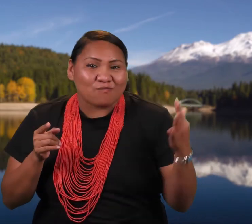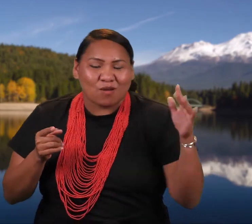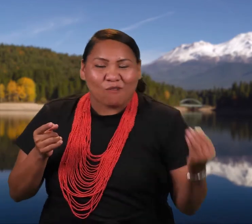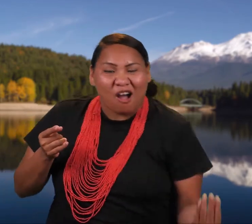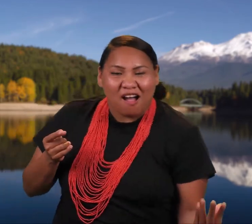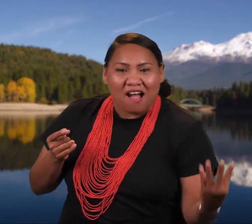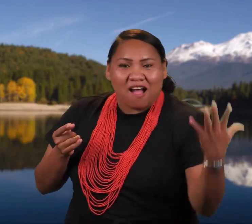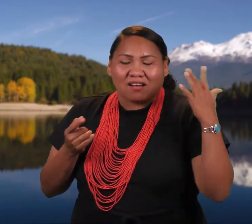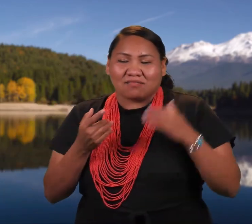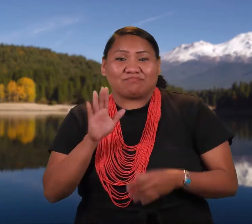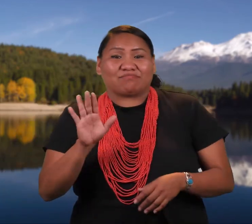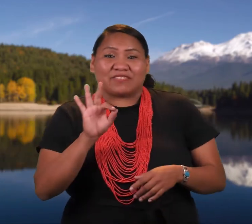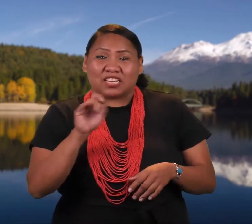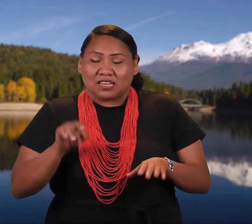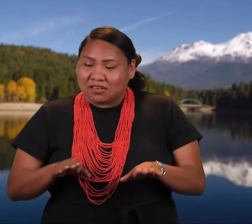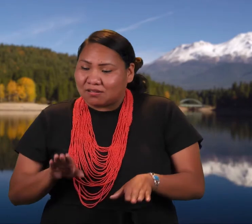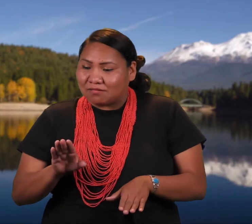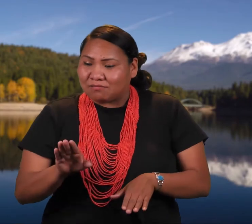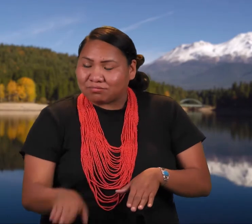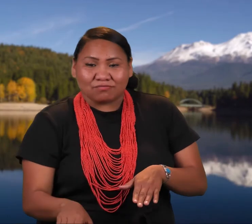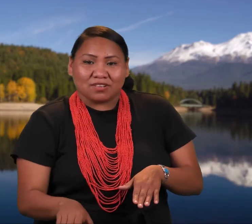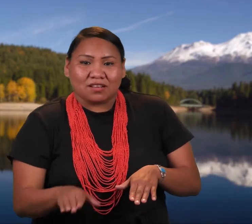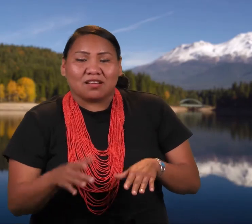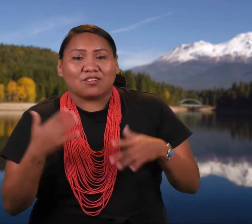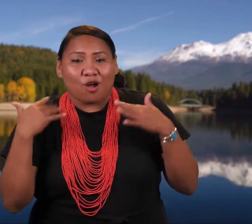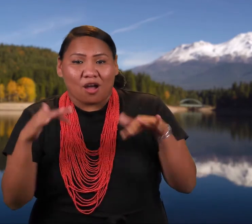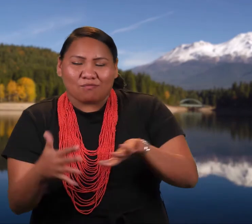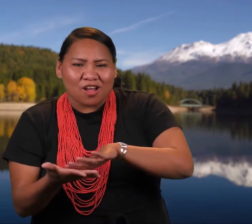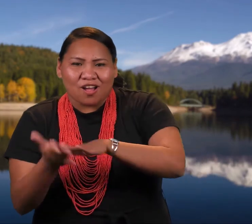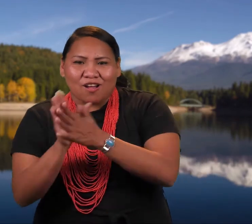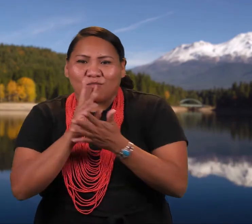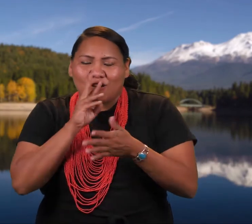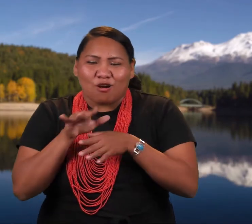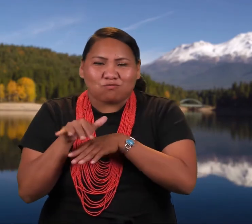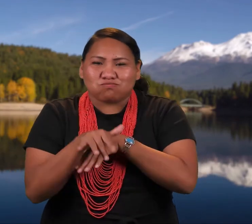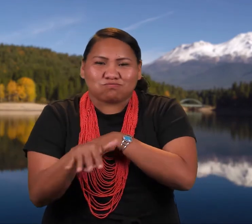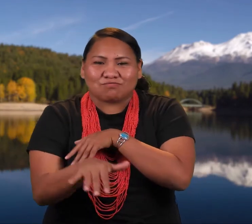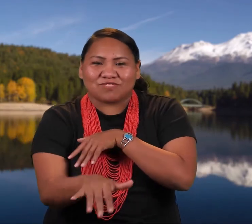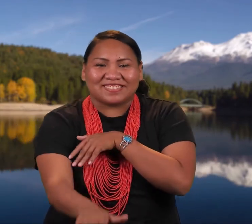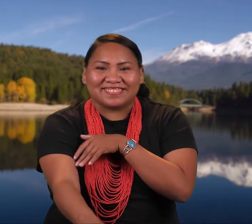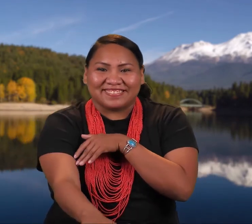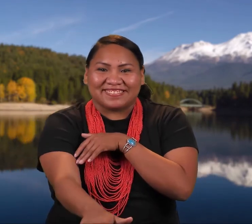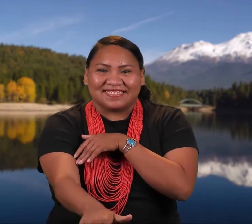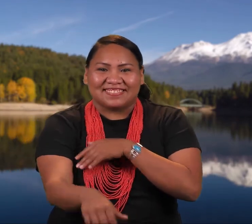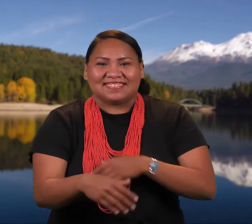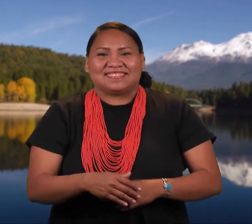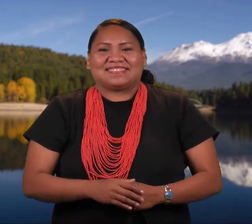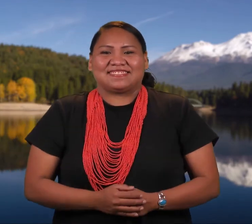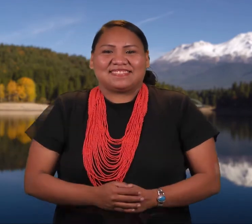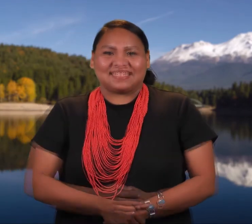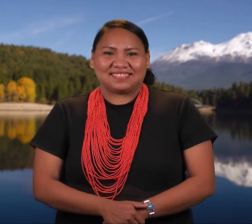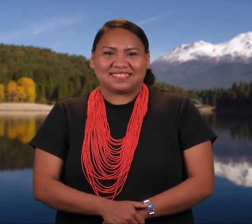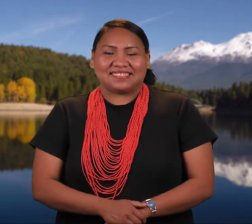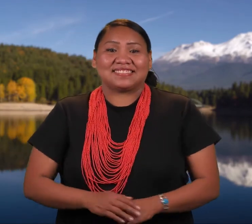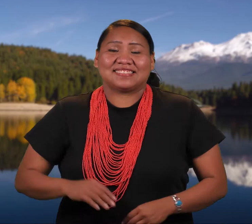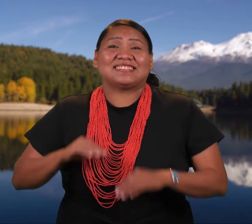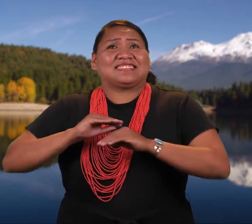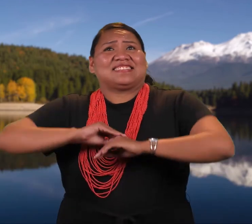here and there. Wherever his finger touched, a tree grew. The snow melted in his footsteps and the water